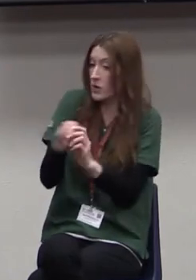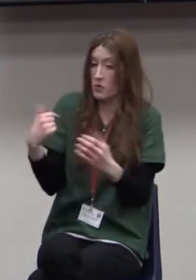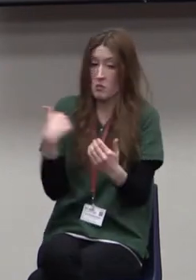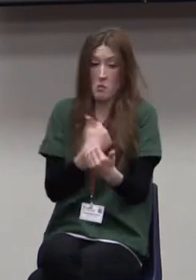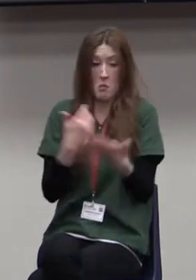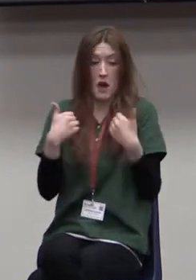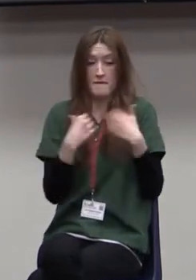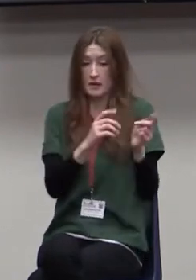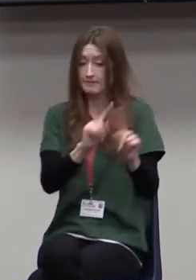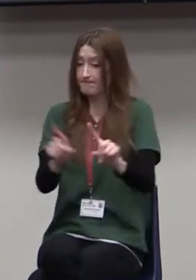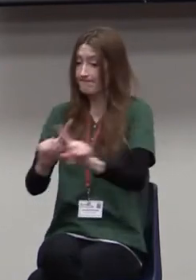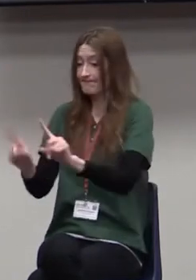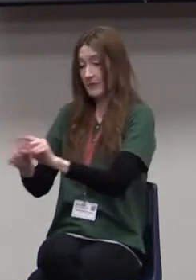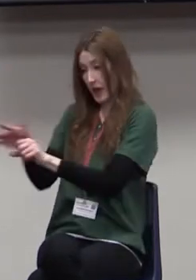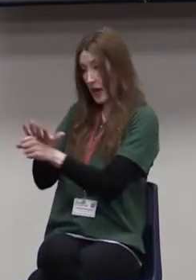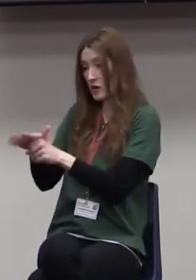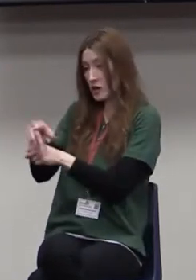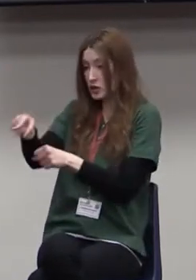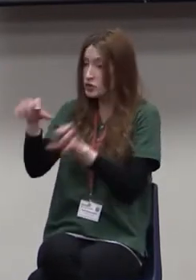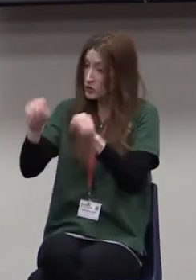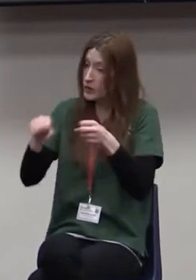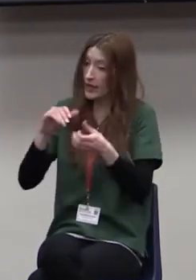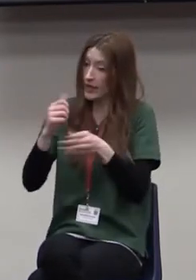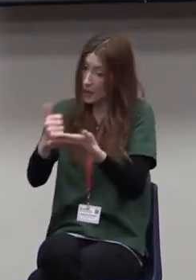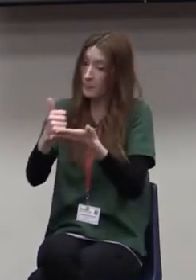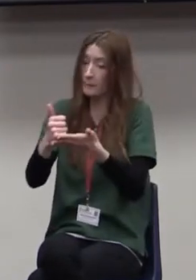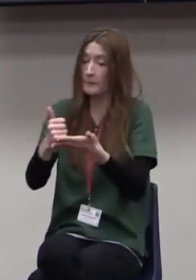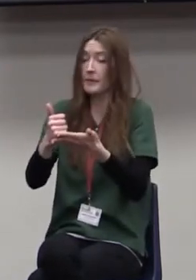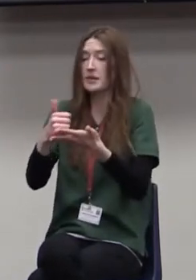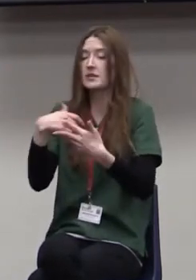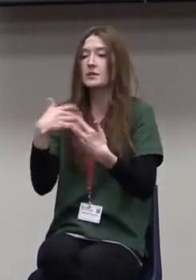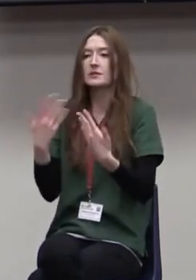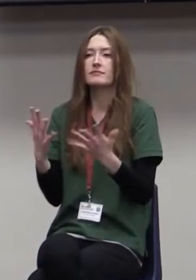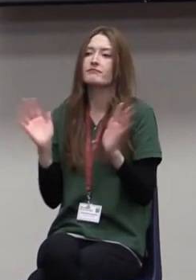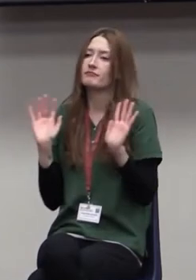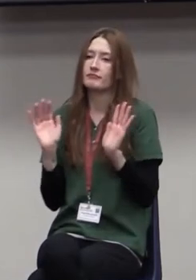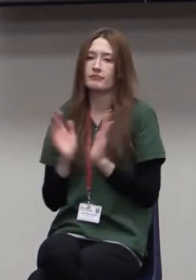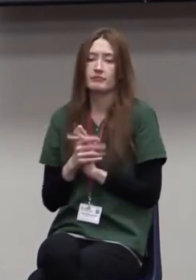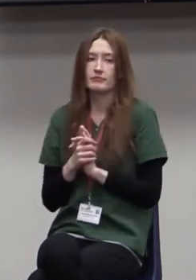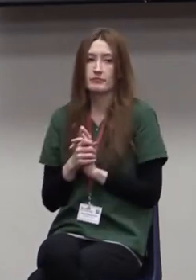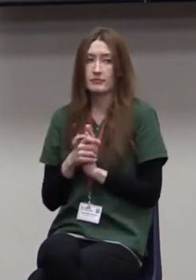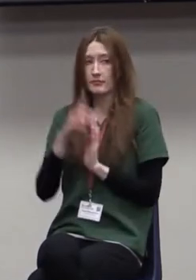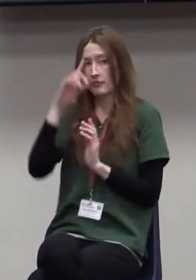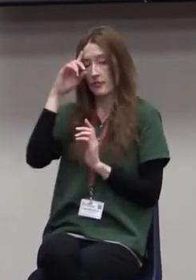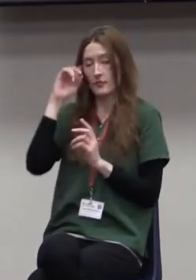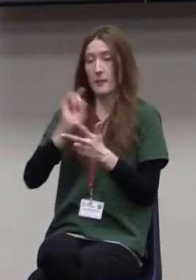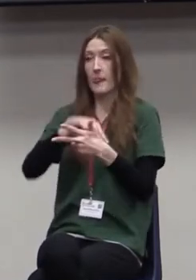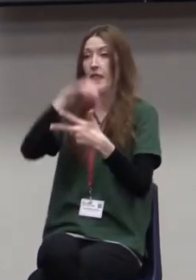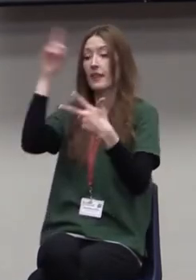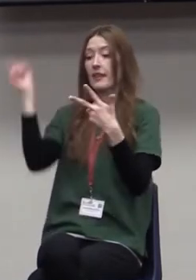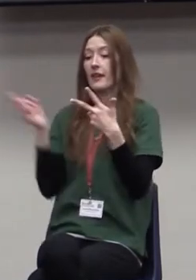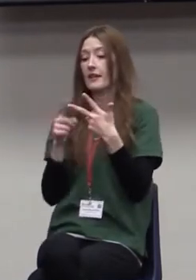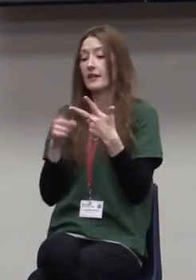like to help and be able to provide that training for them. From there, we then analyze.